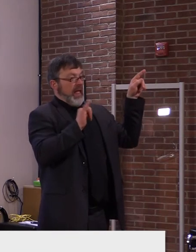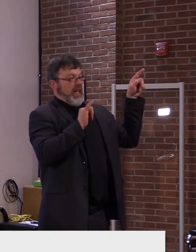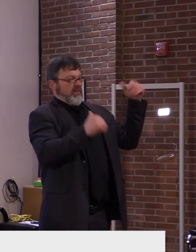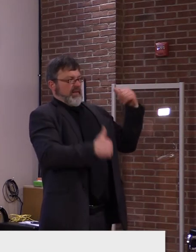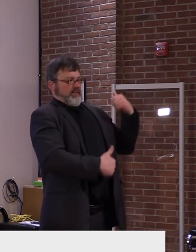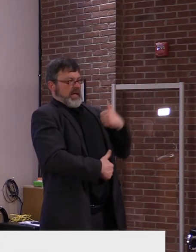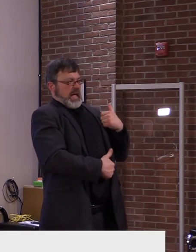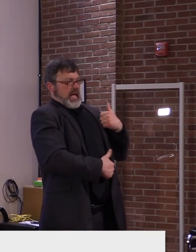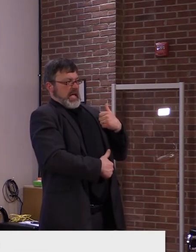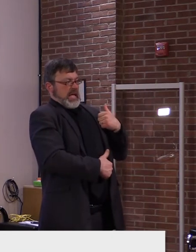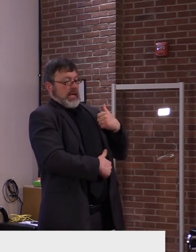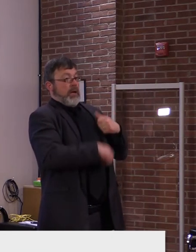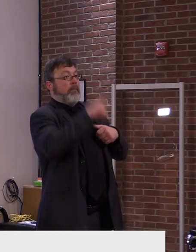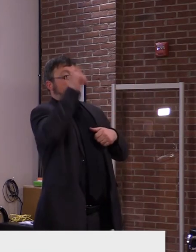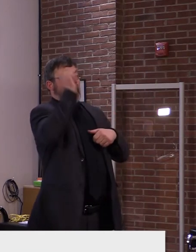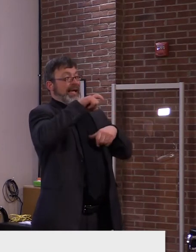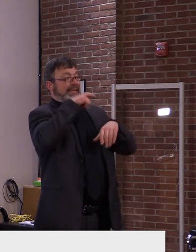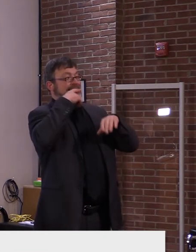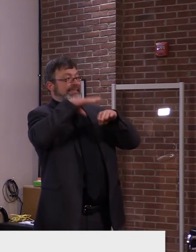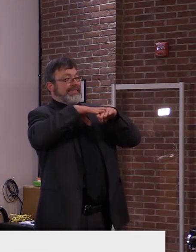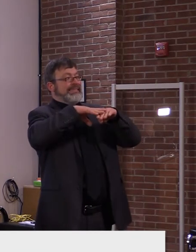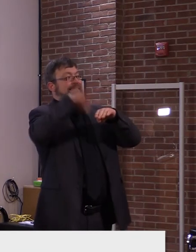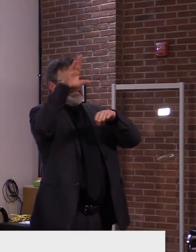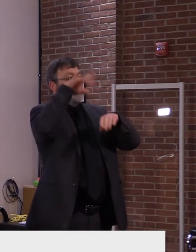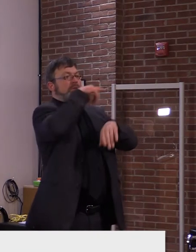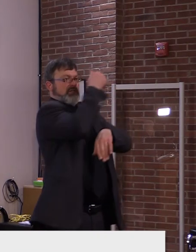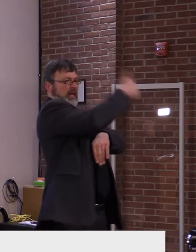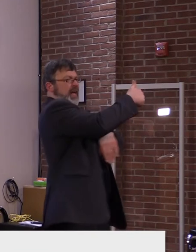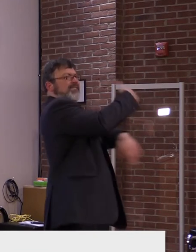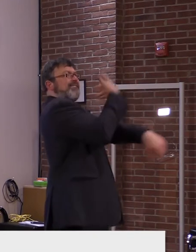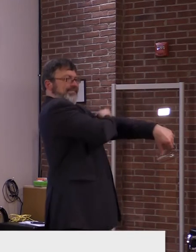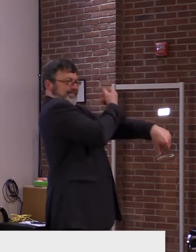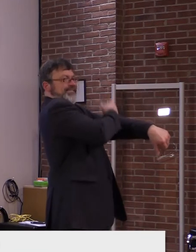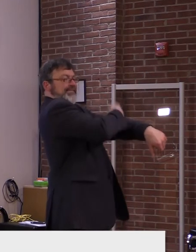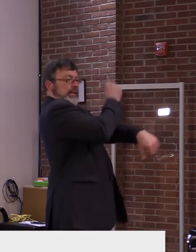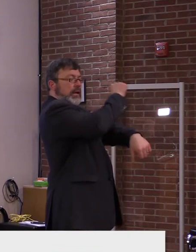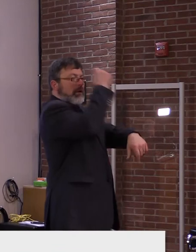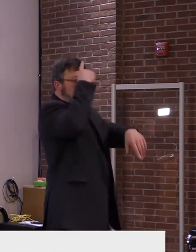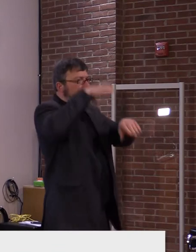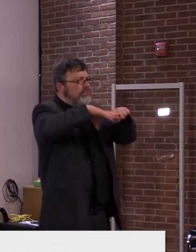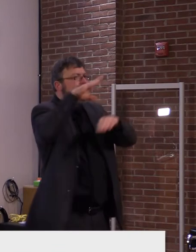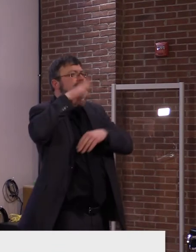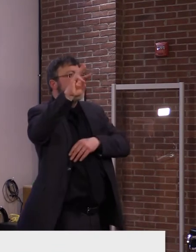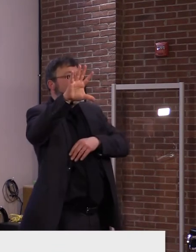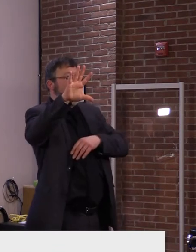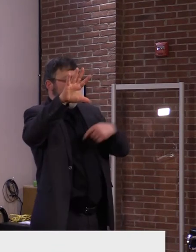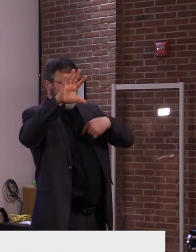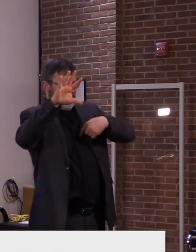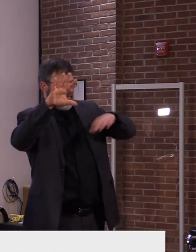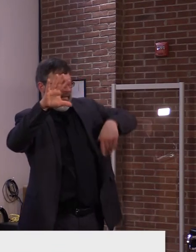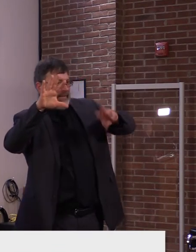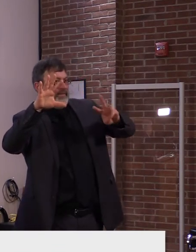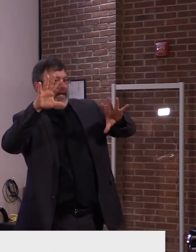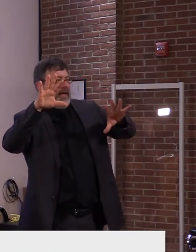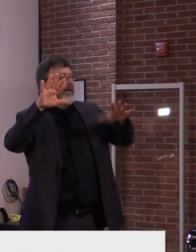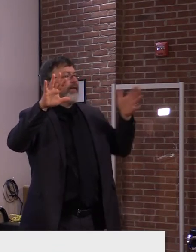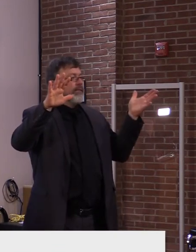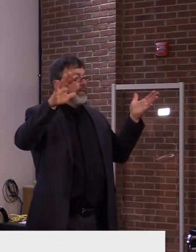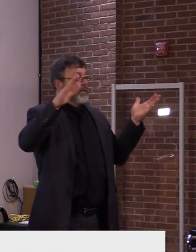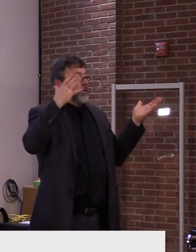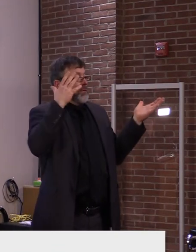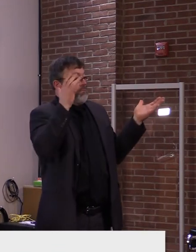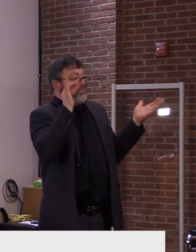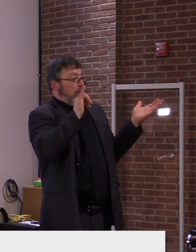and over. And by the way, um, the more, the better in terms of what we can do in this state for vaccination,